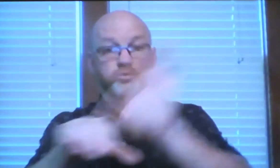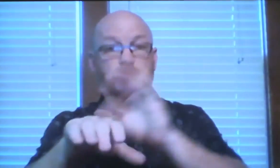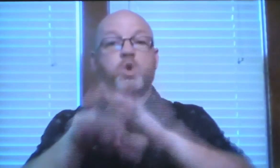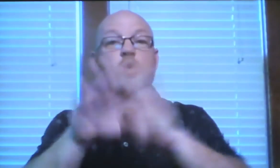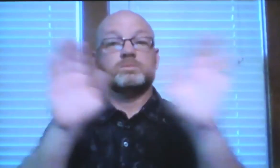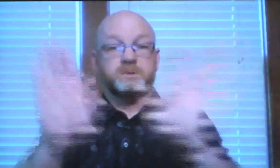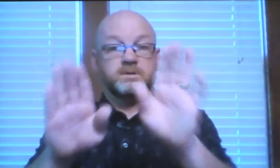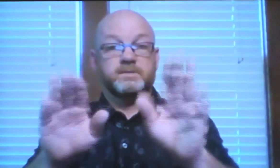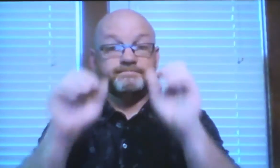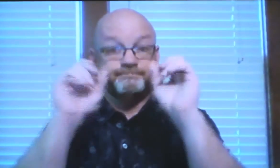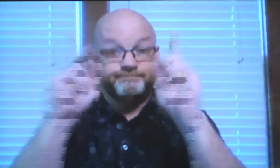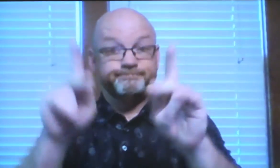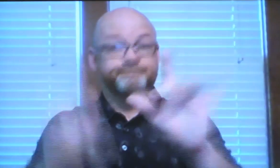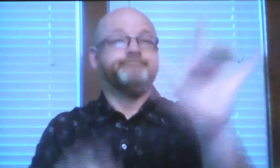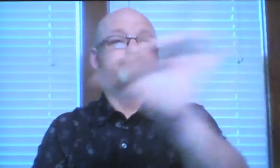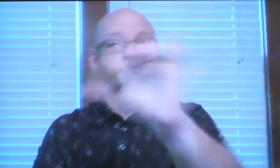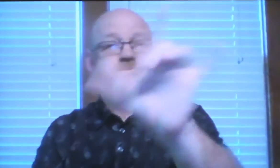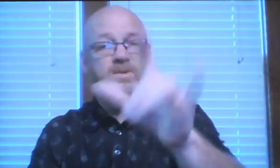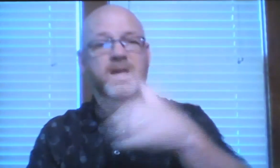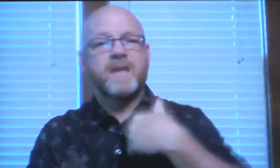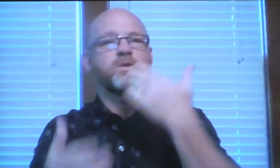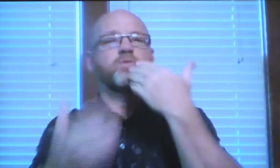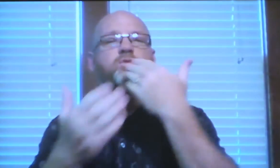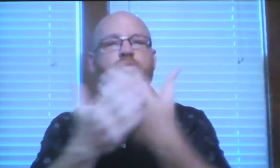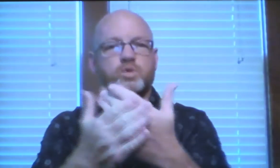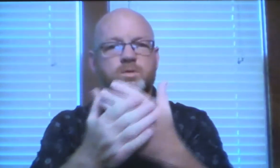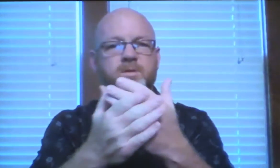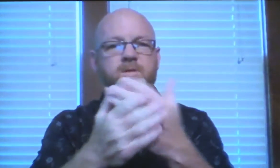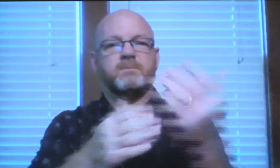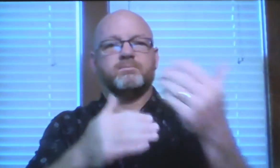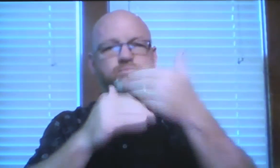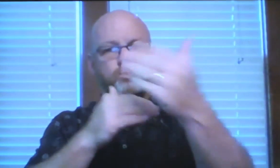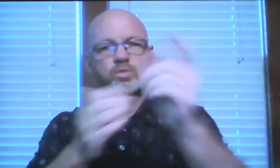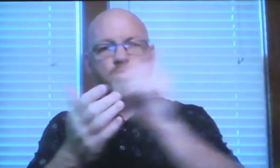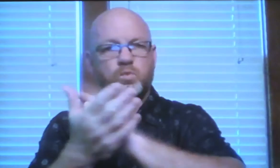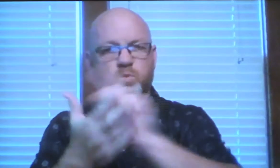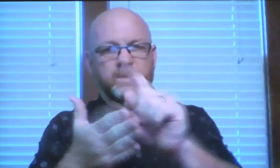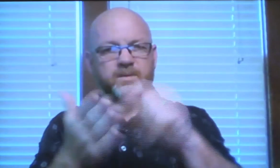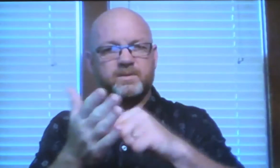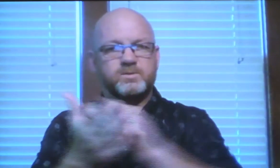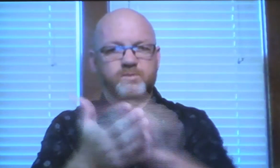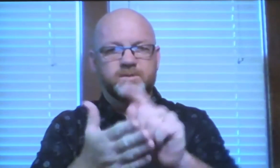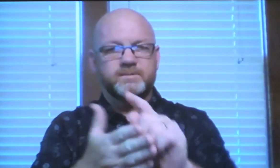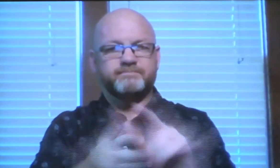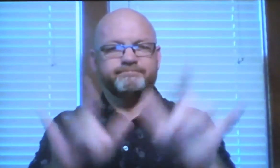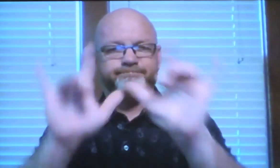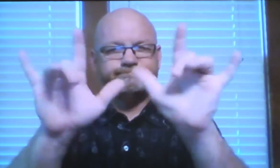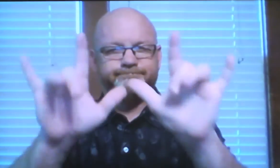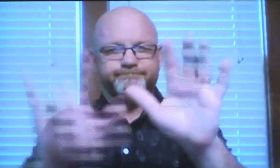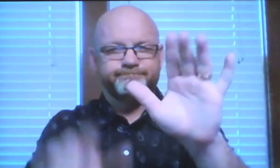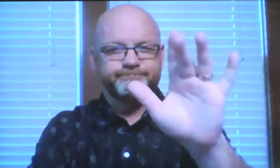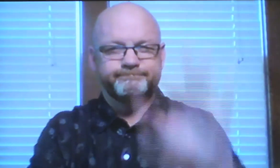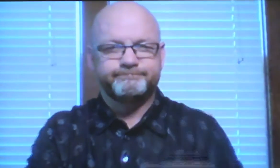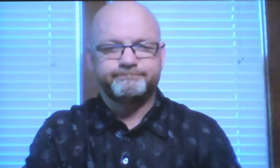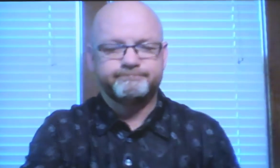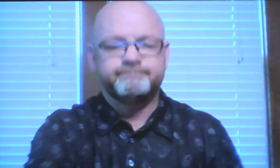you in church next Sunday. Okay? We shall see you and have a great week. Love ya.